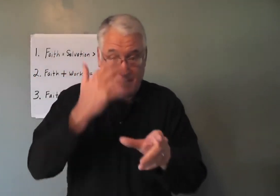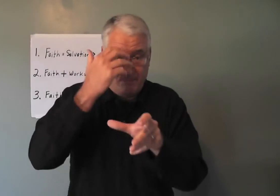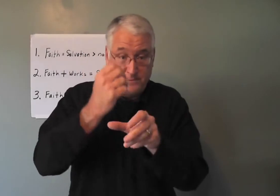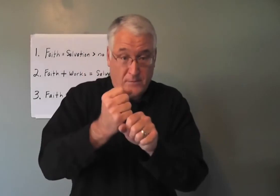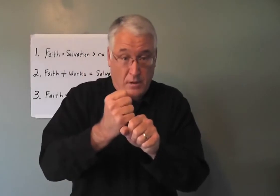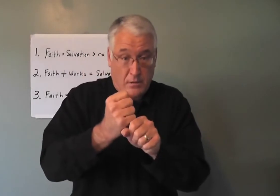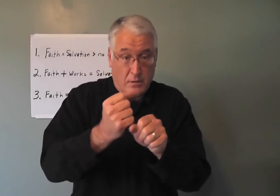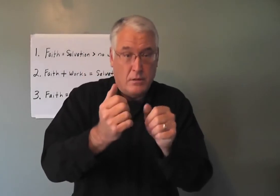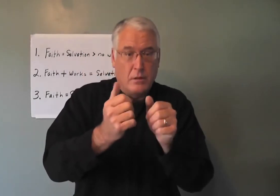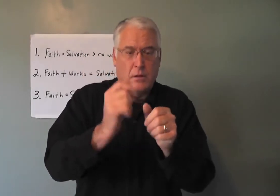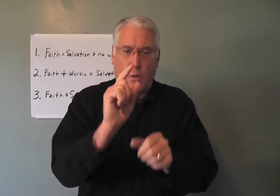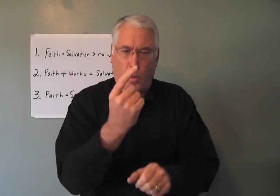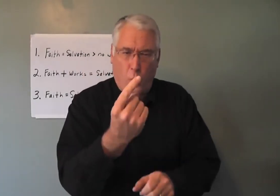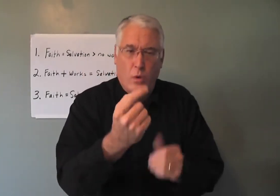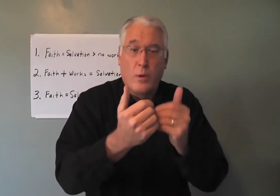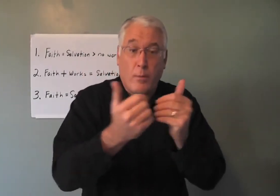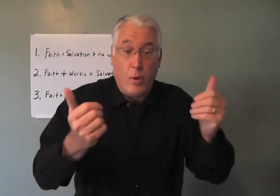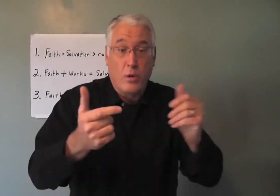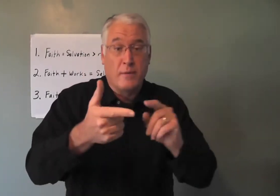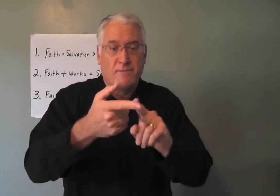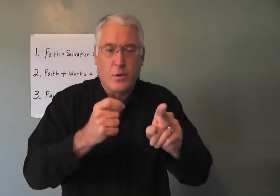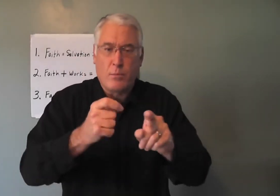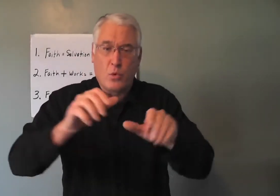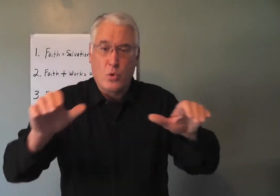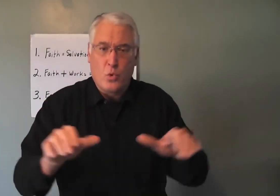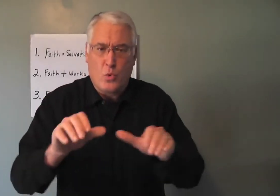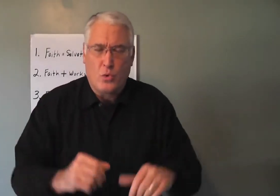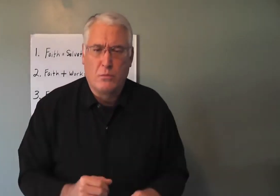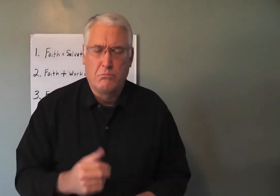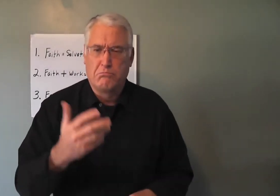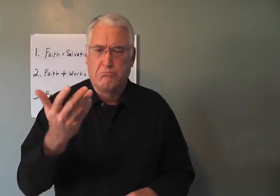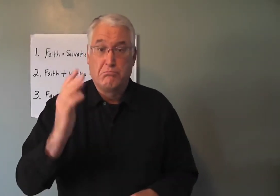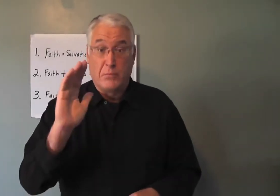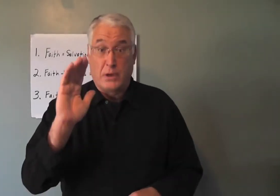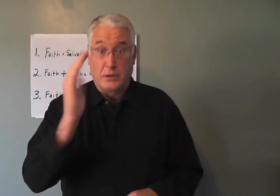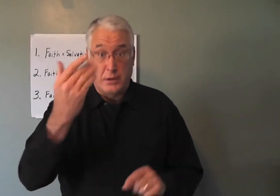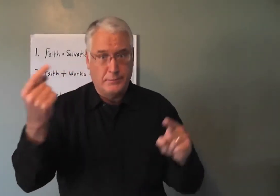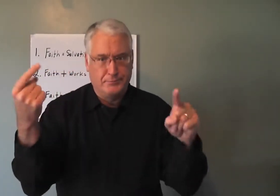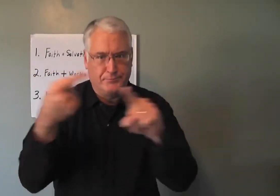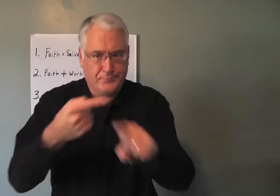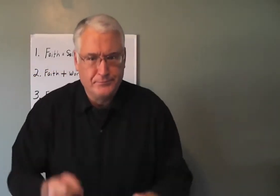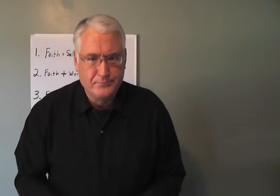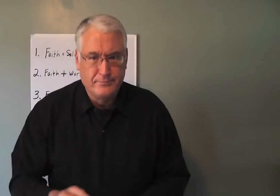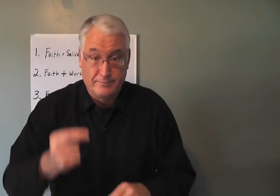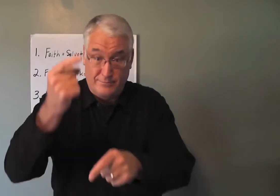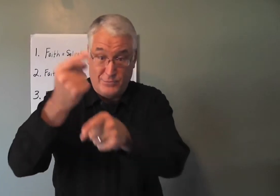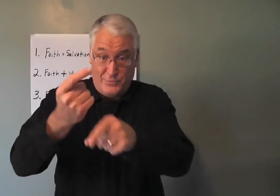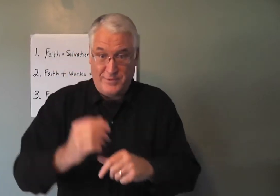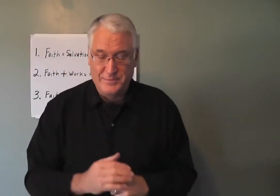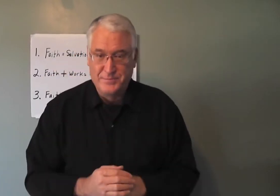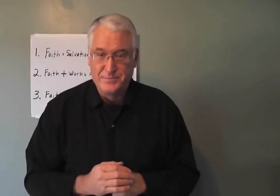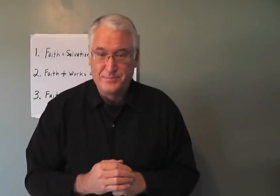faith only apart from works of the law. It seems there's a contradiction, right?